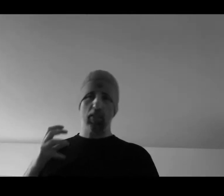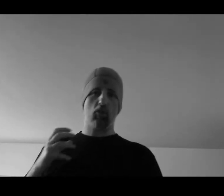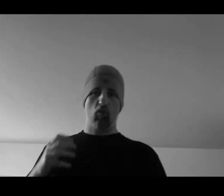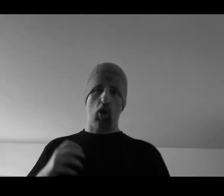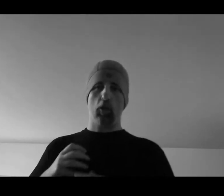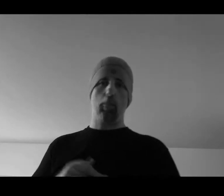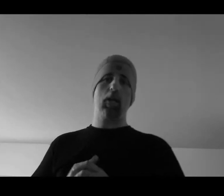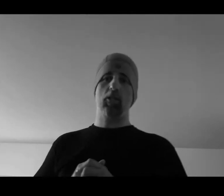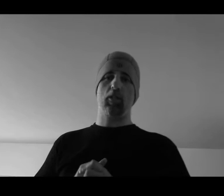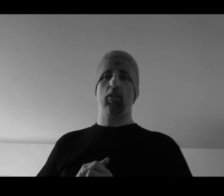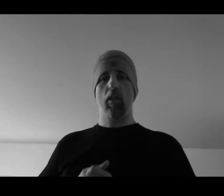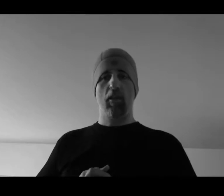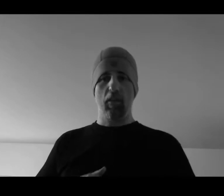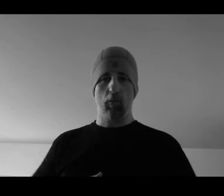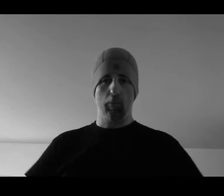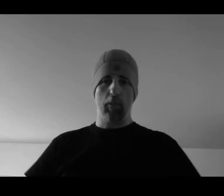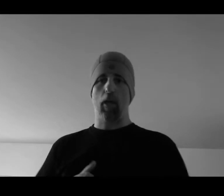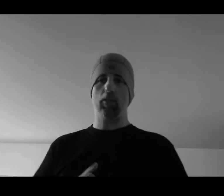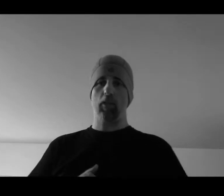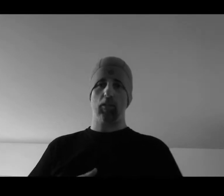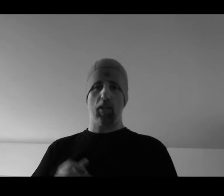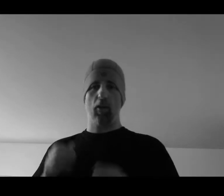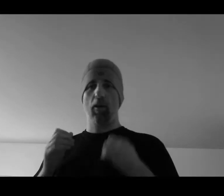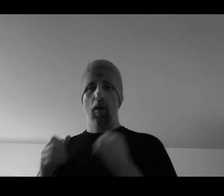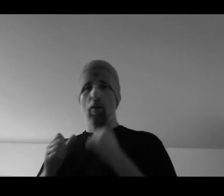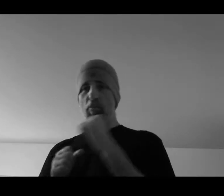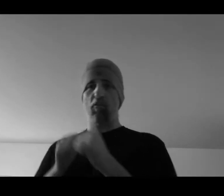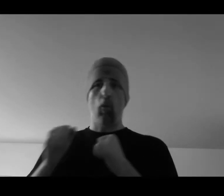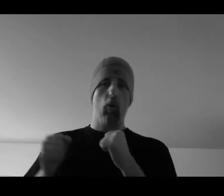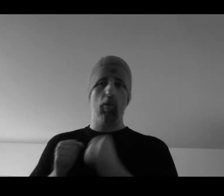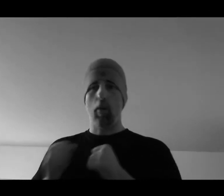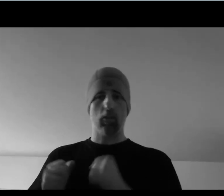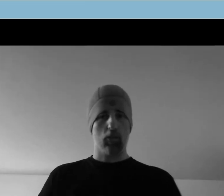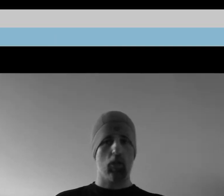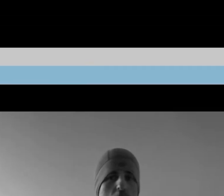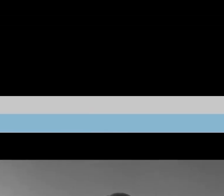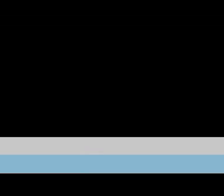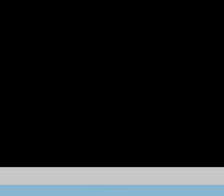stronger punches. They will be punches that are before the muscles start to get tired.